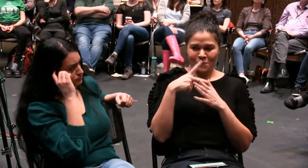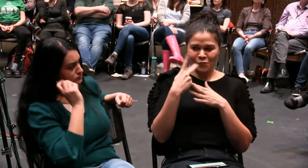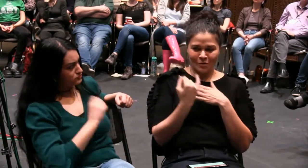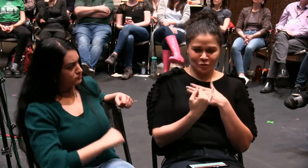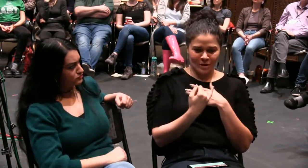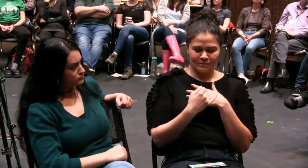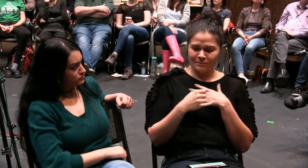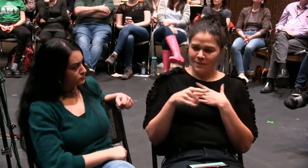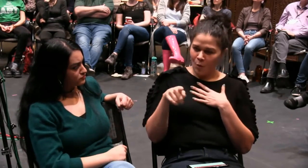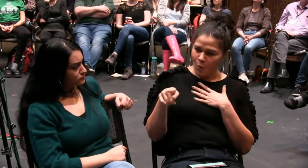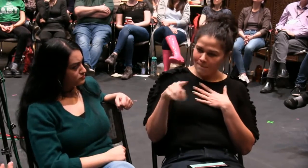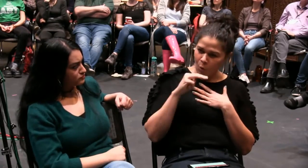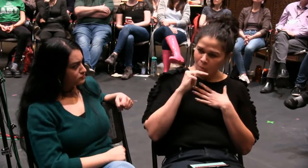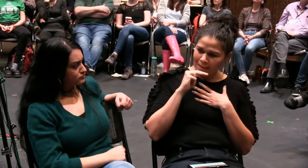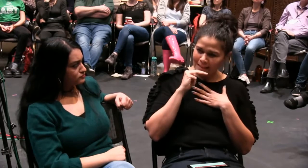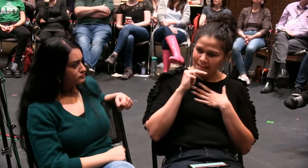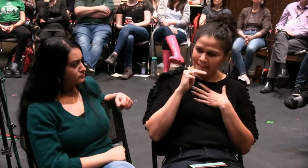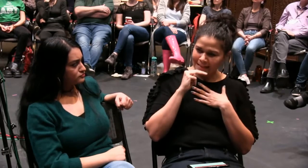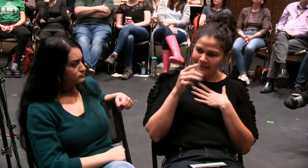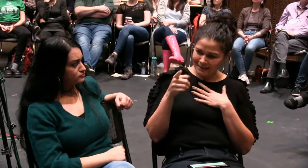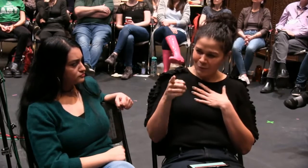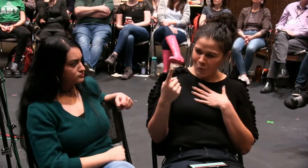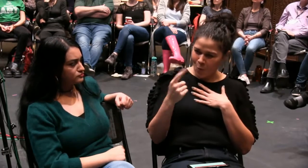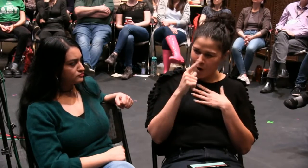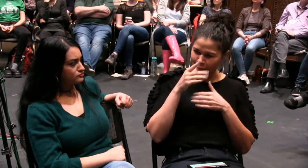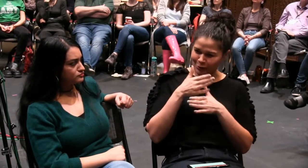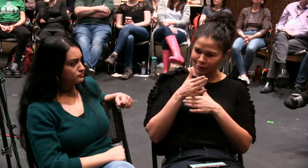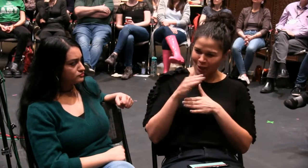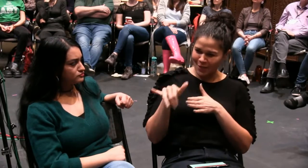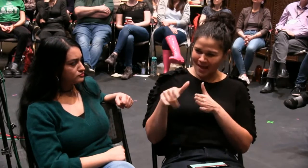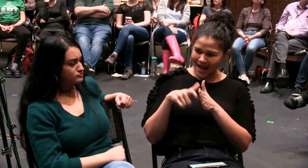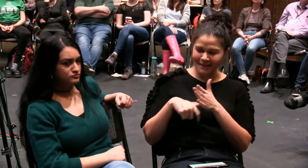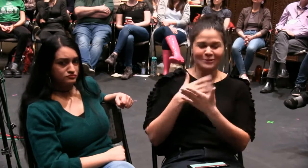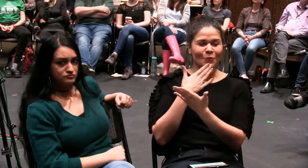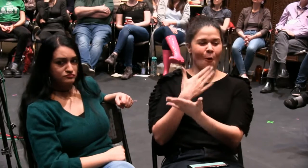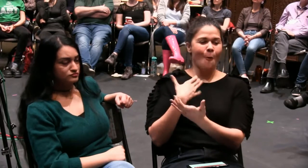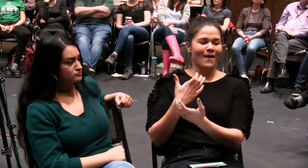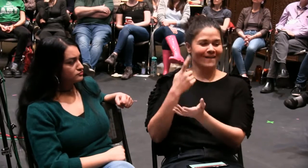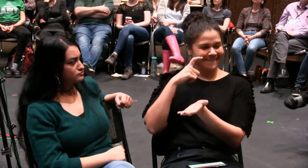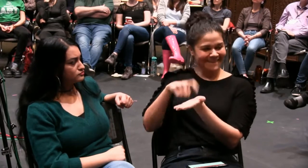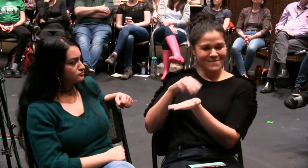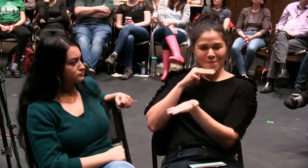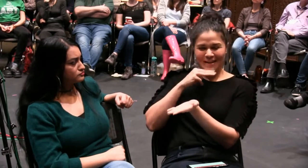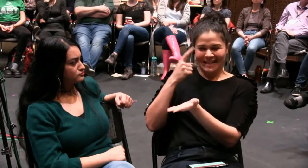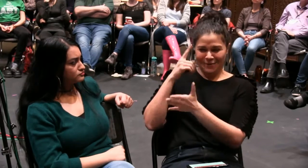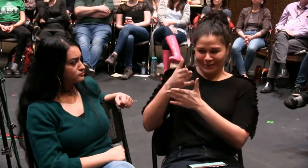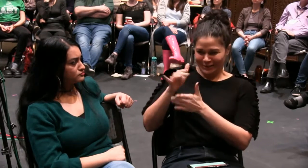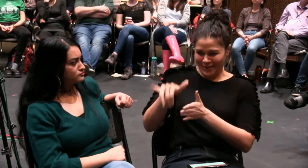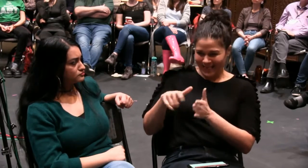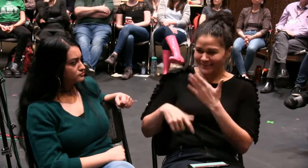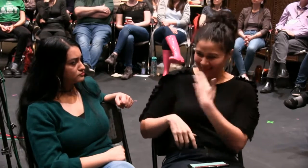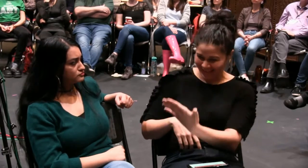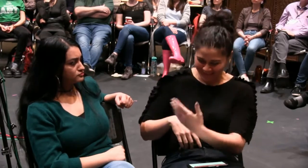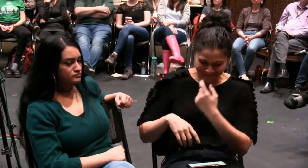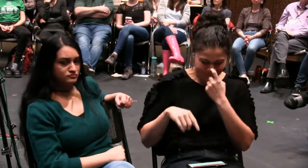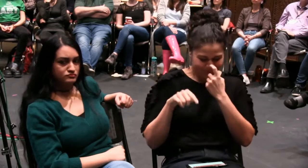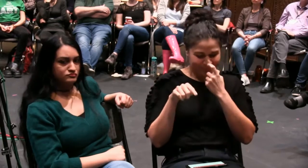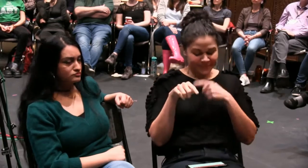She was interviewed for a recent project, Monique I think you were a part of that, would you want to share some more about